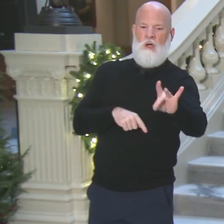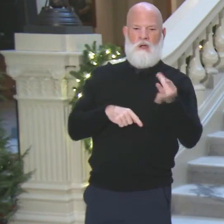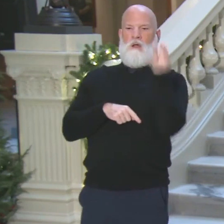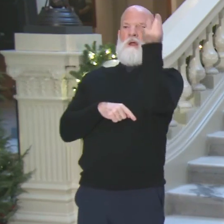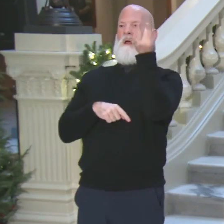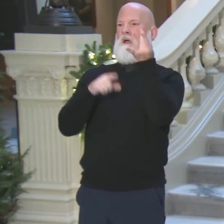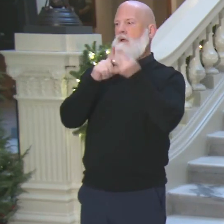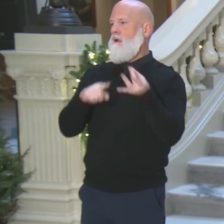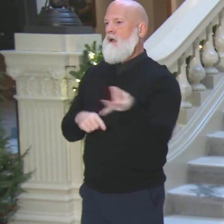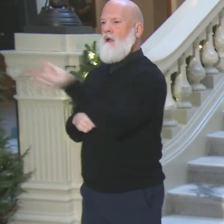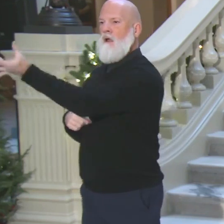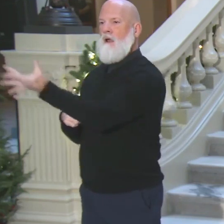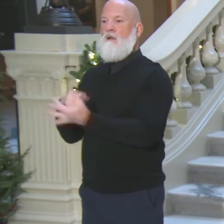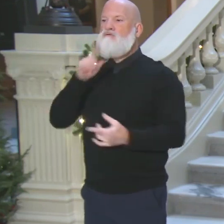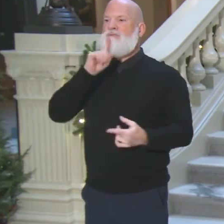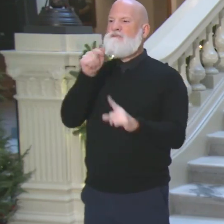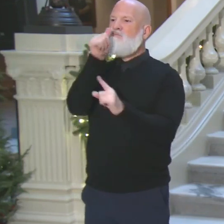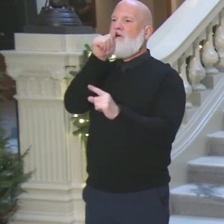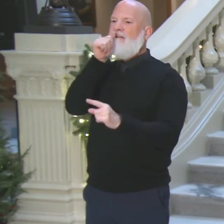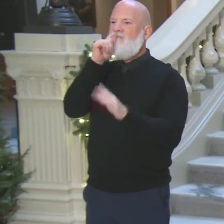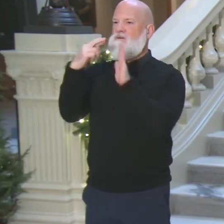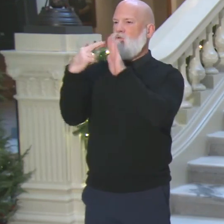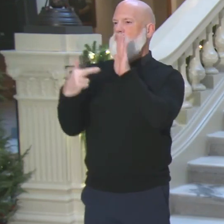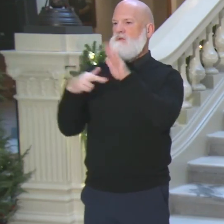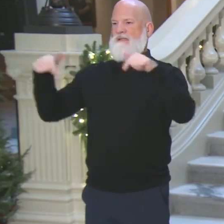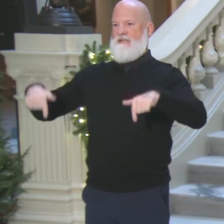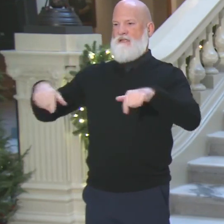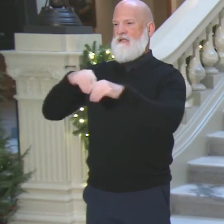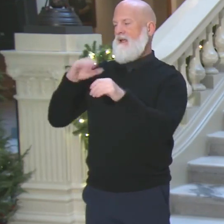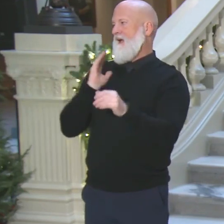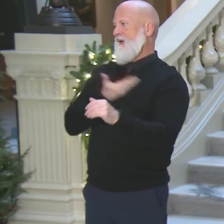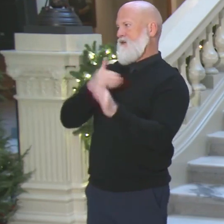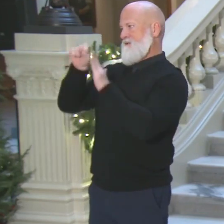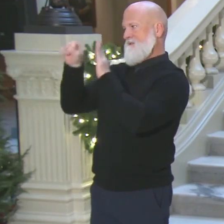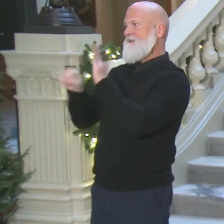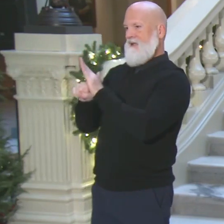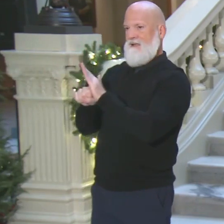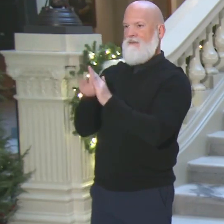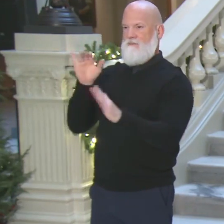privacy rules in our state. So that answer your question? All right.